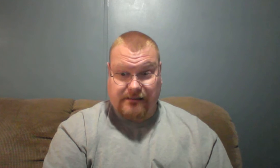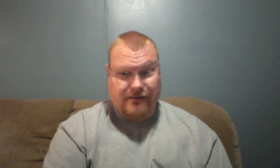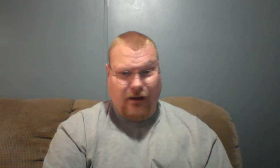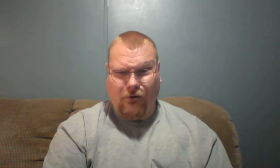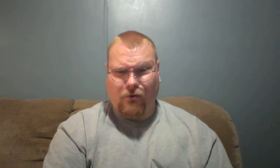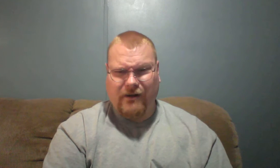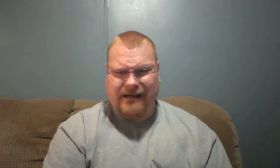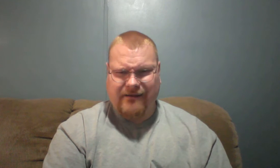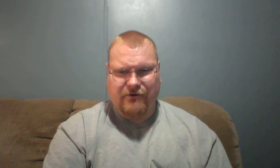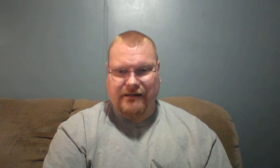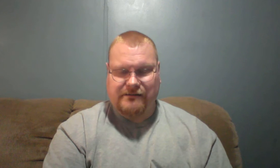No, it never is.